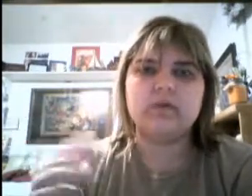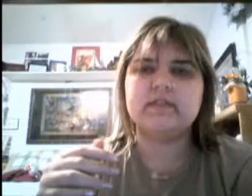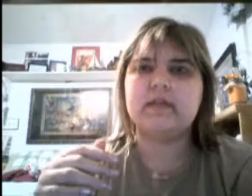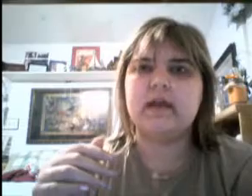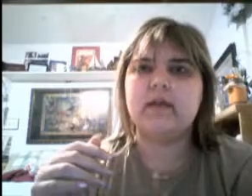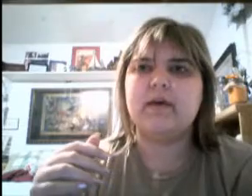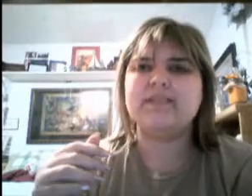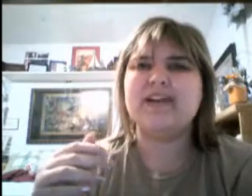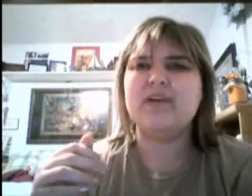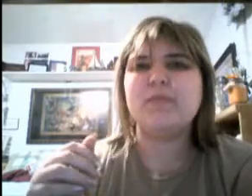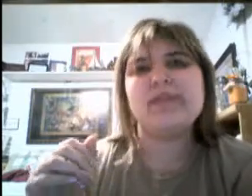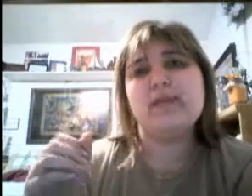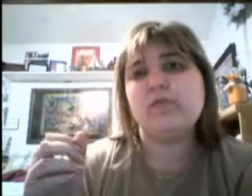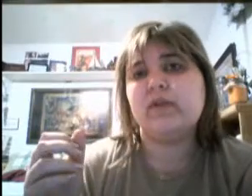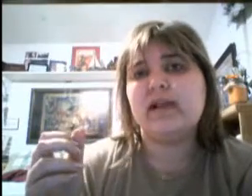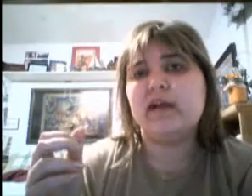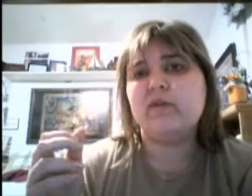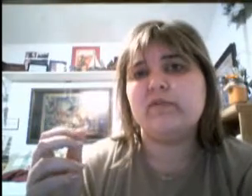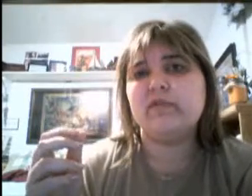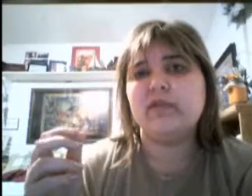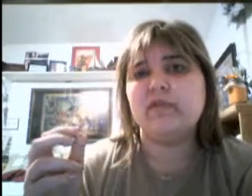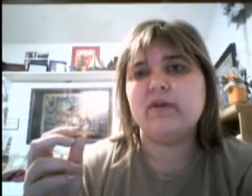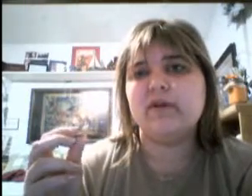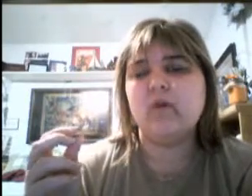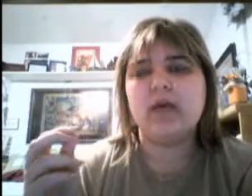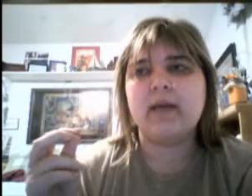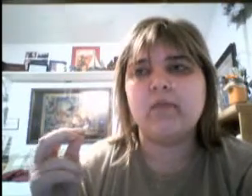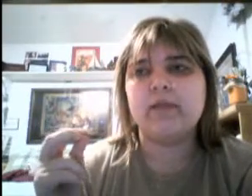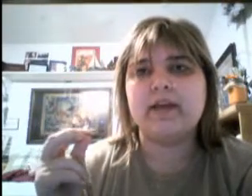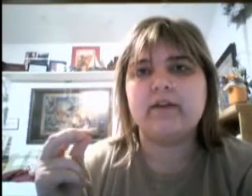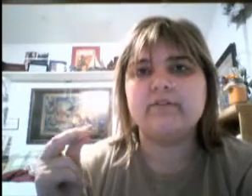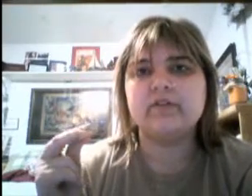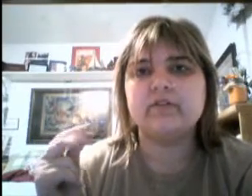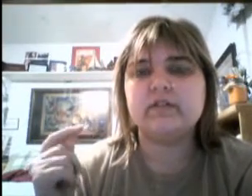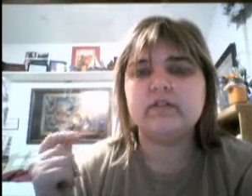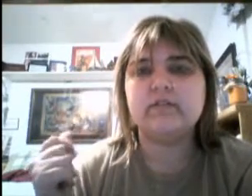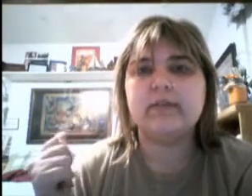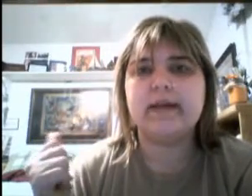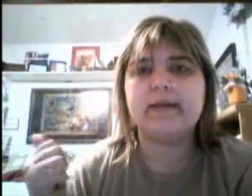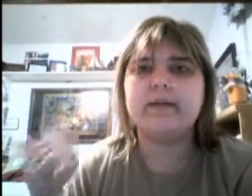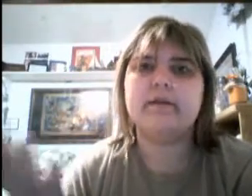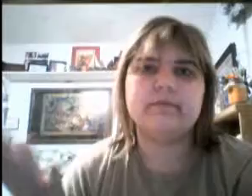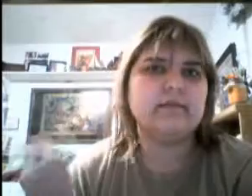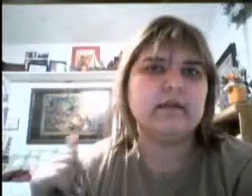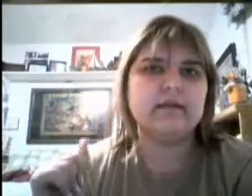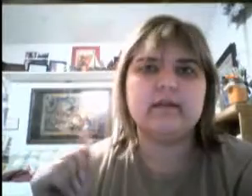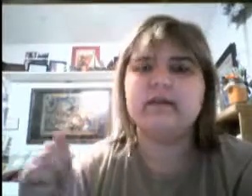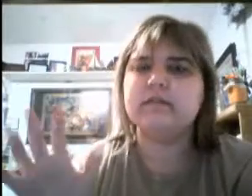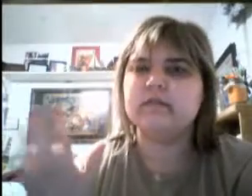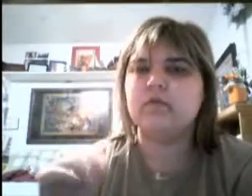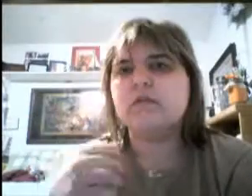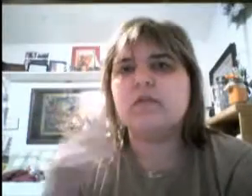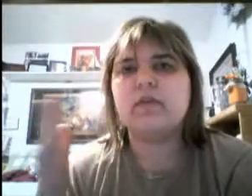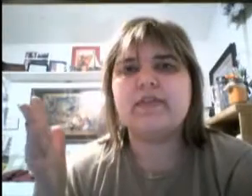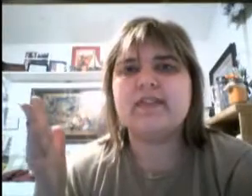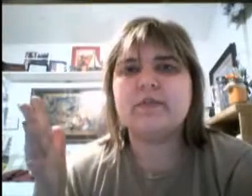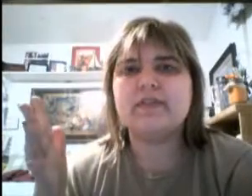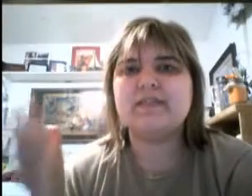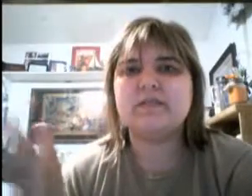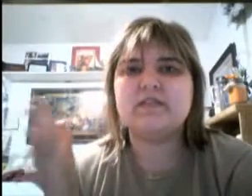course. Um, I was kind of hoping they would bring out, you know, Mark Hamill or Carrie Fisher, too. But, you know, it's cool. So the only thing they really did with